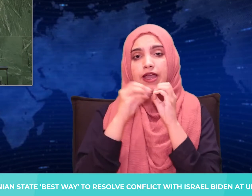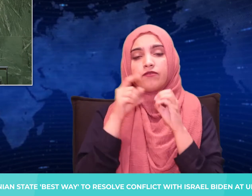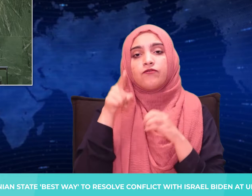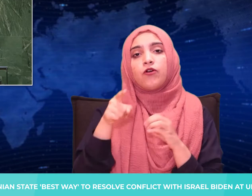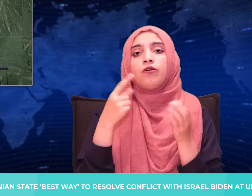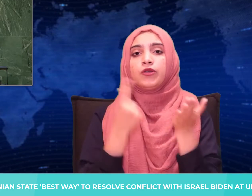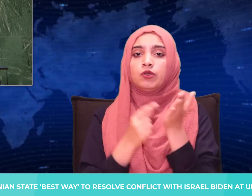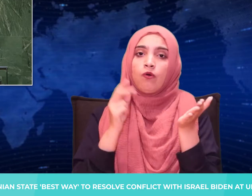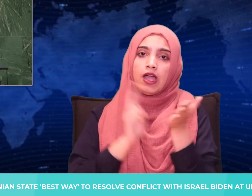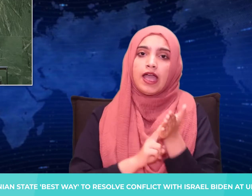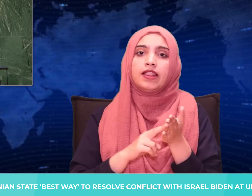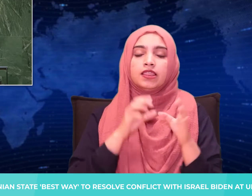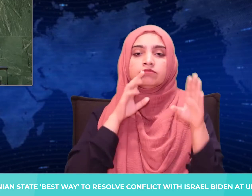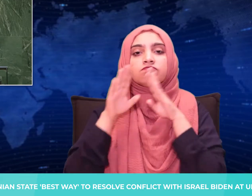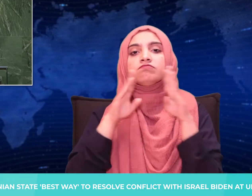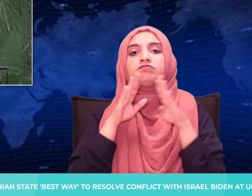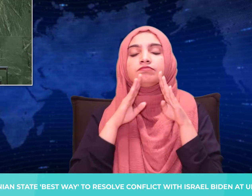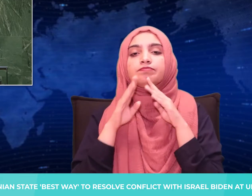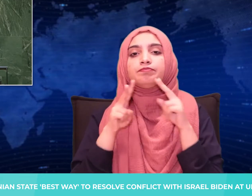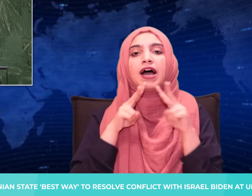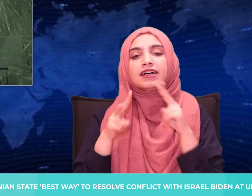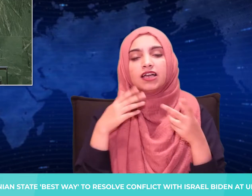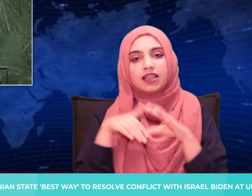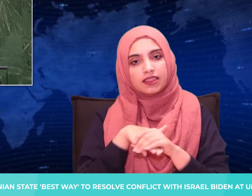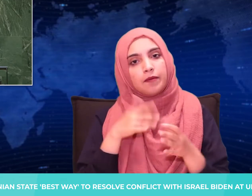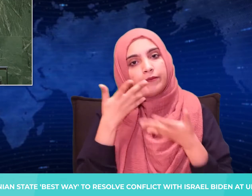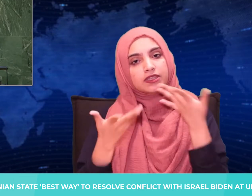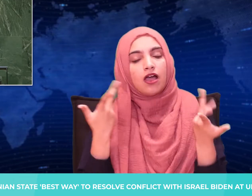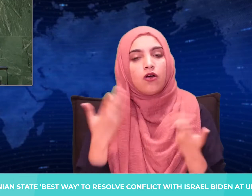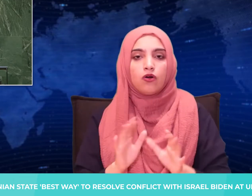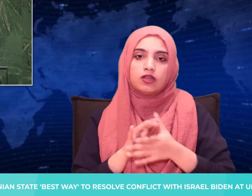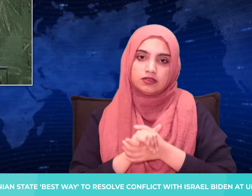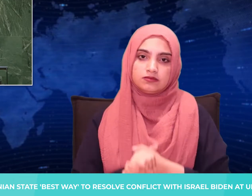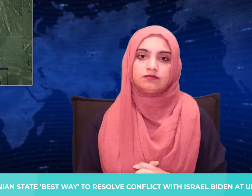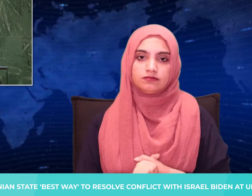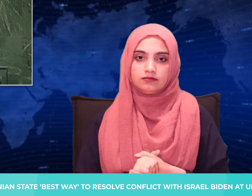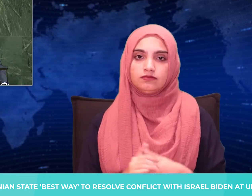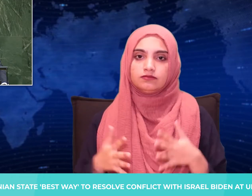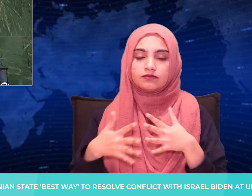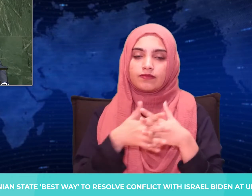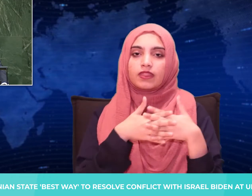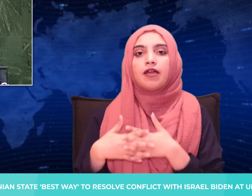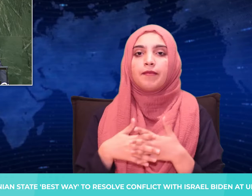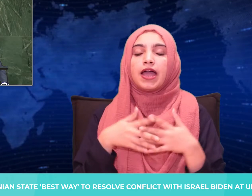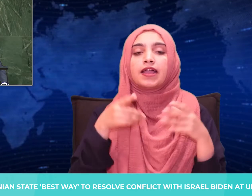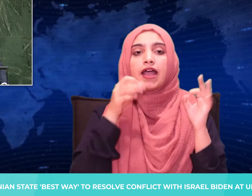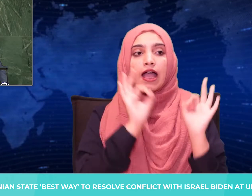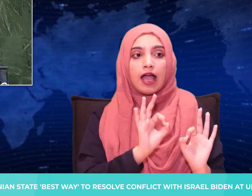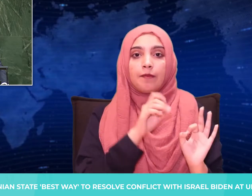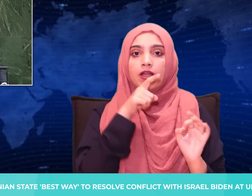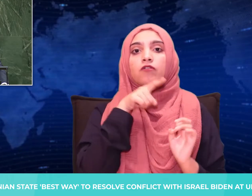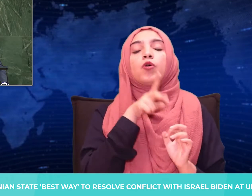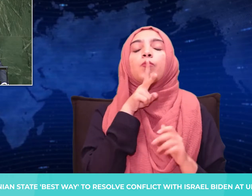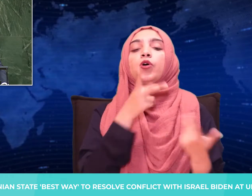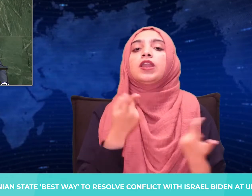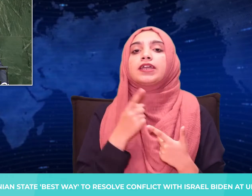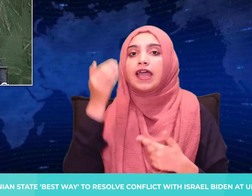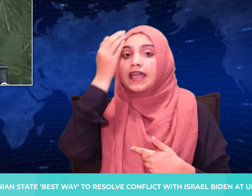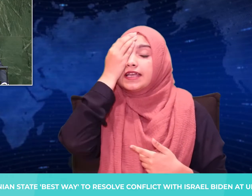Nations address. The commitment of the United States to Israel's security is